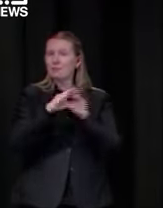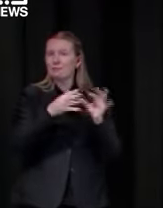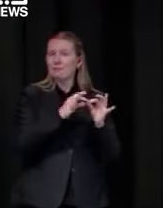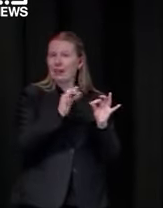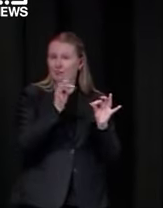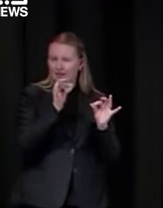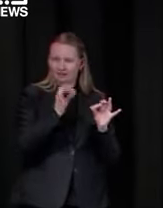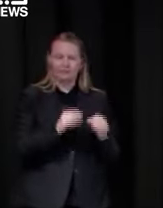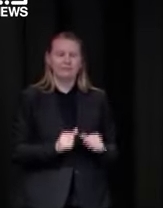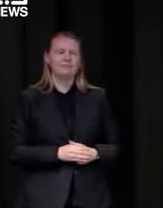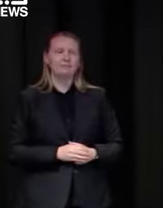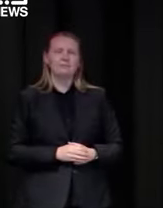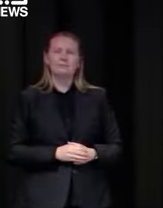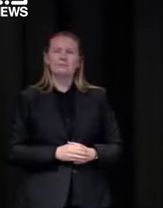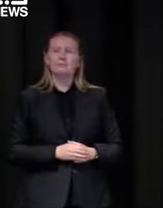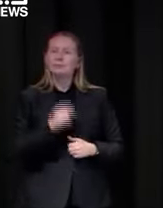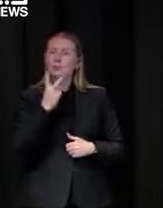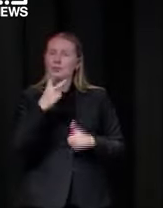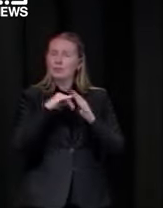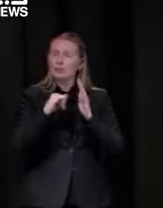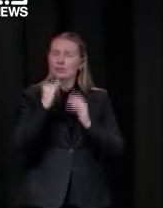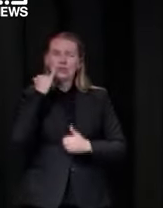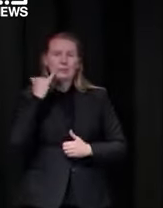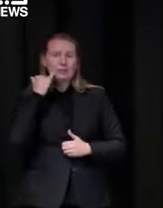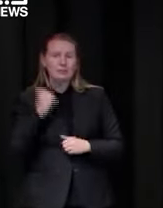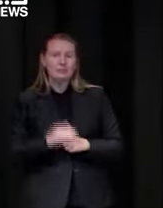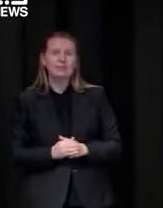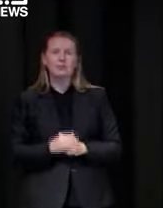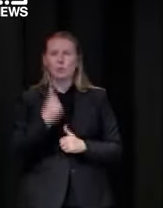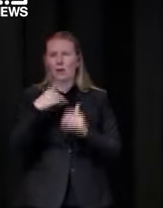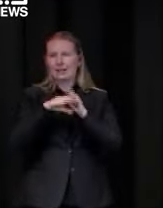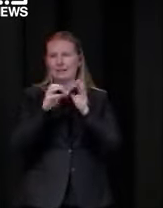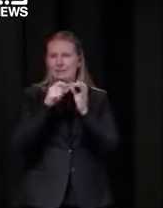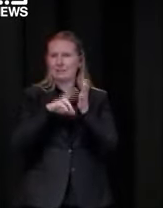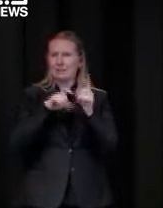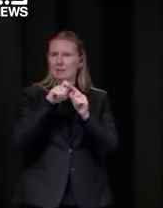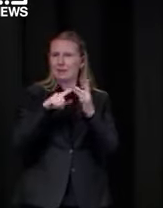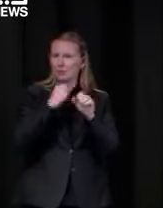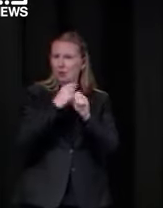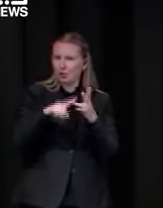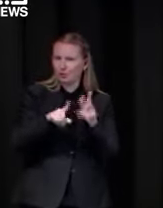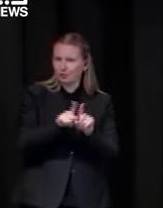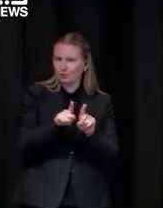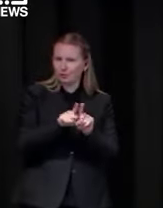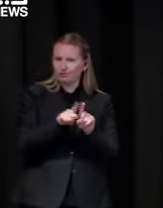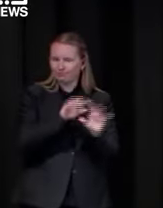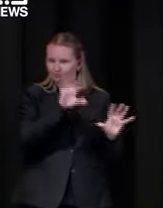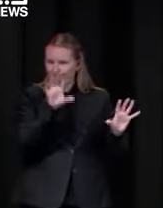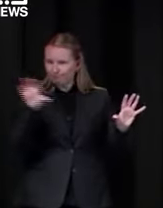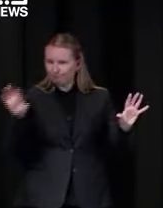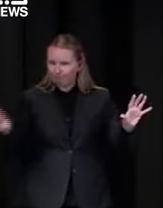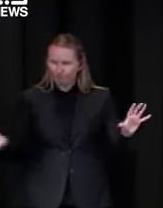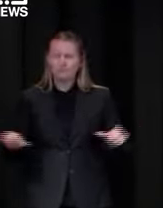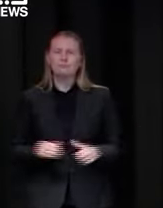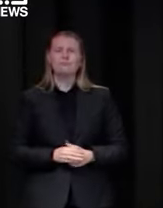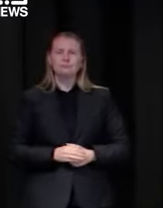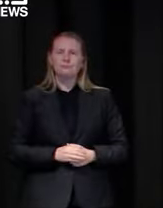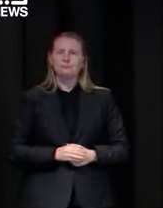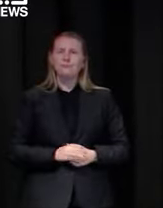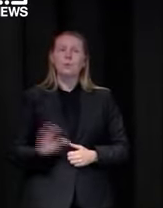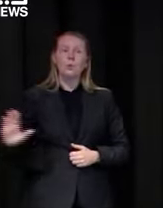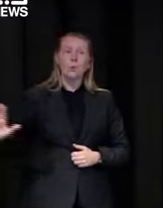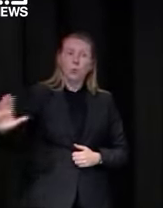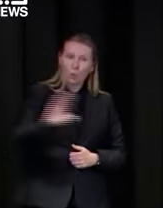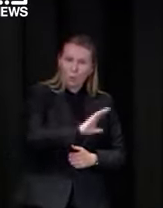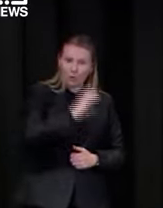two in shepperton and a single case in bendigo and a few other isolated cases here and there um all those regional cases